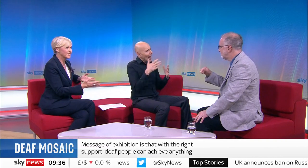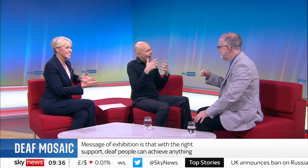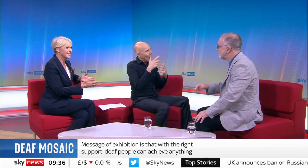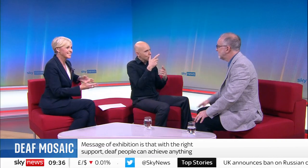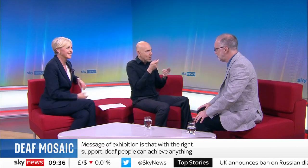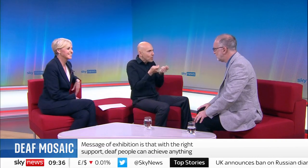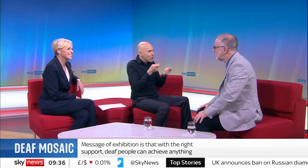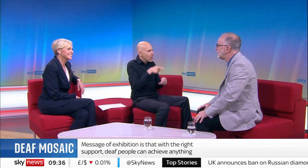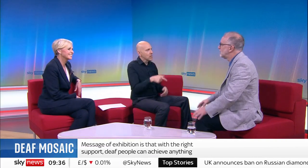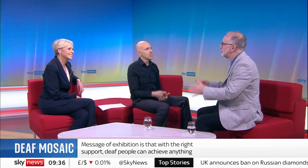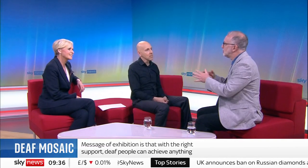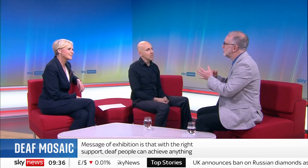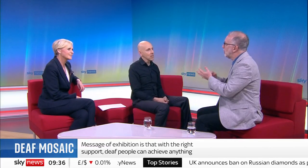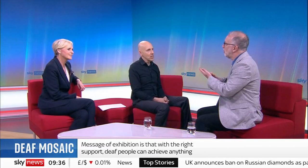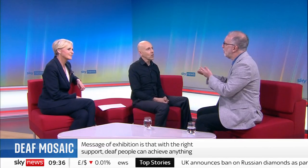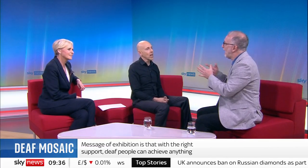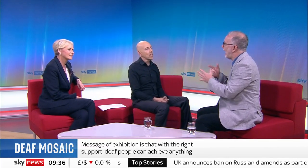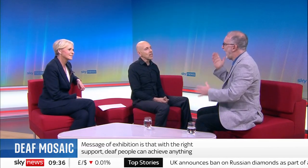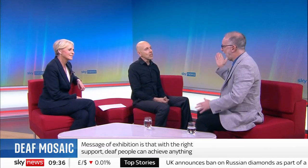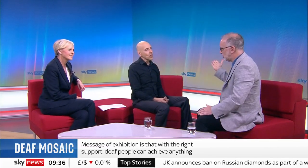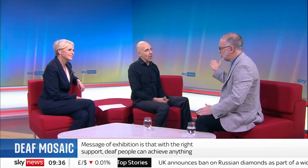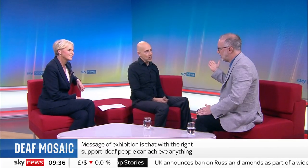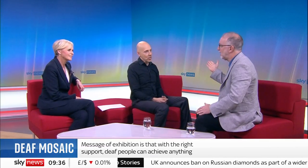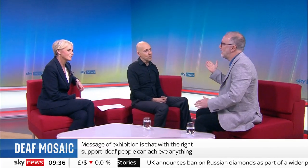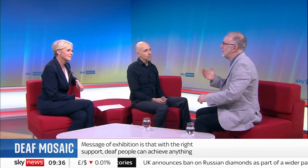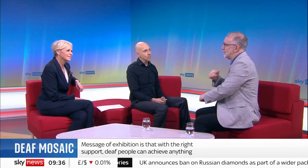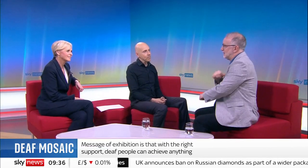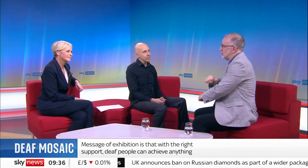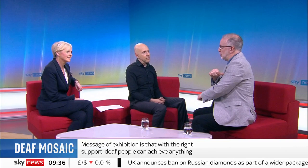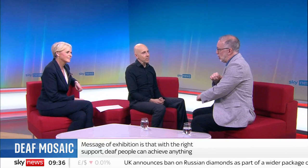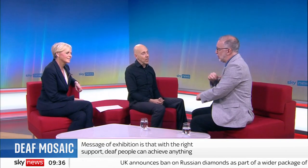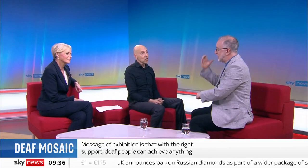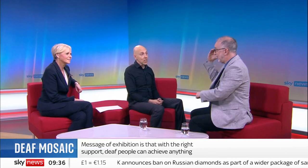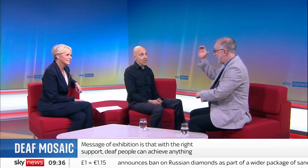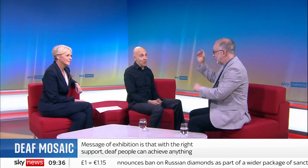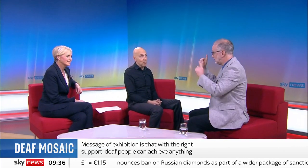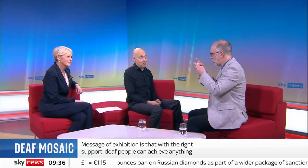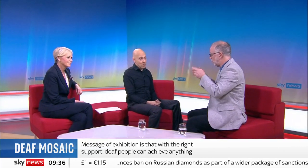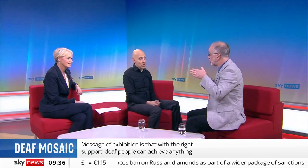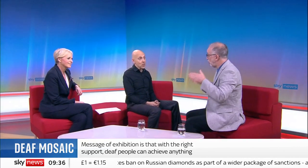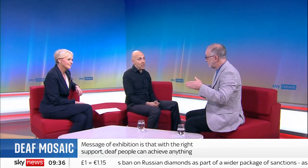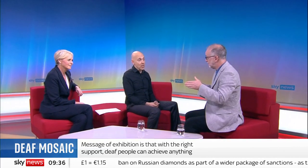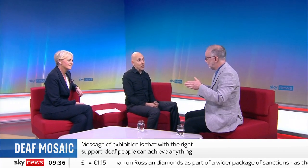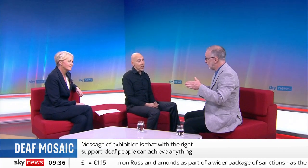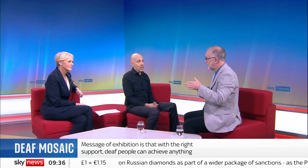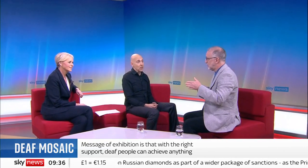it. OK, so Asha, she's a nurse in King's